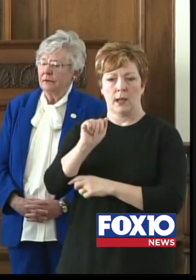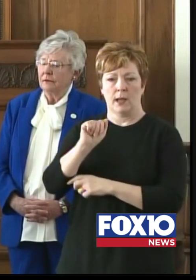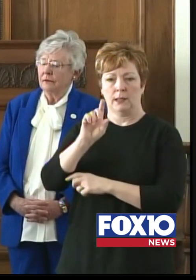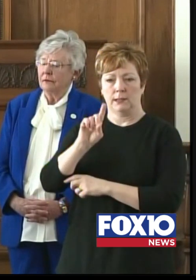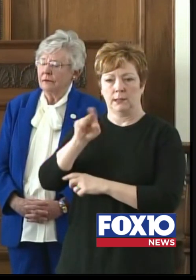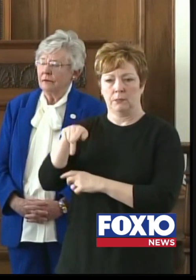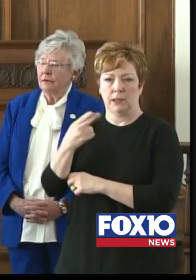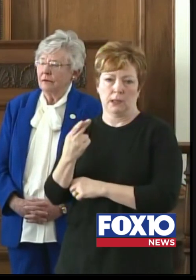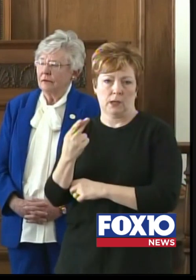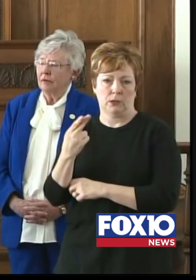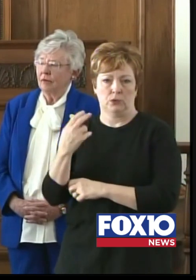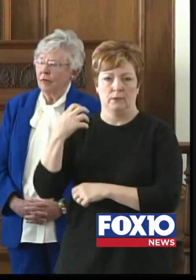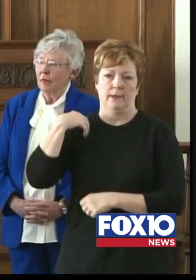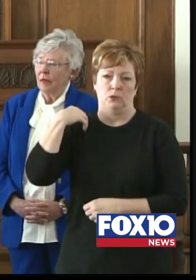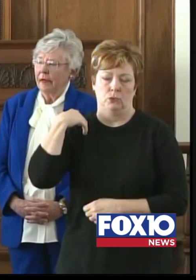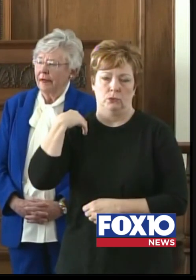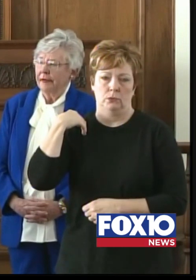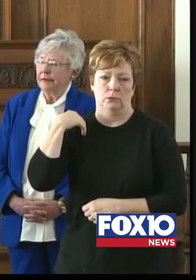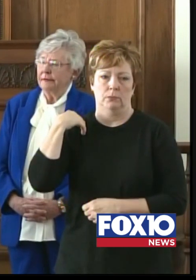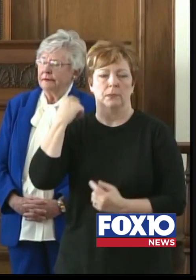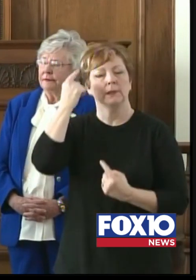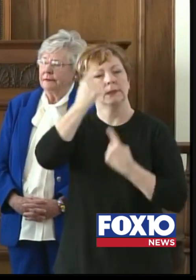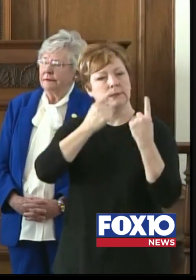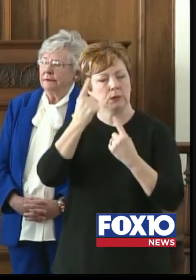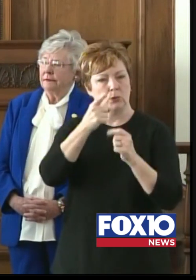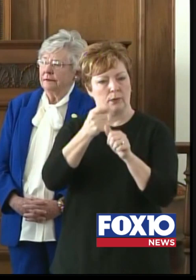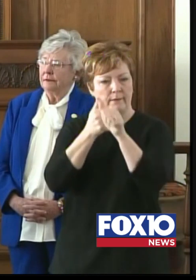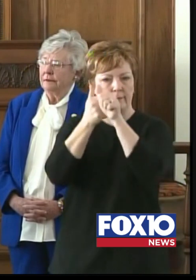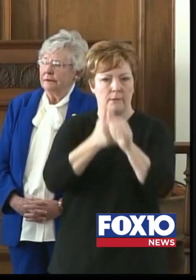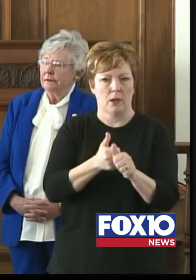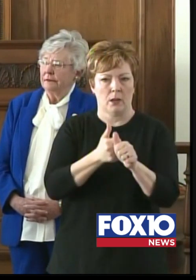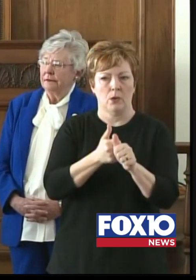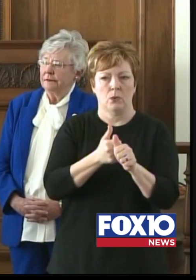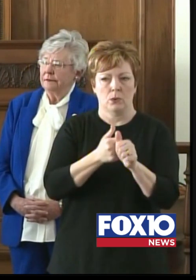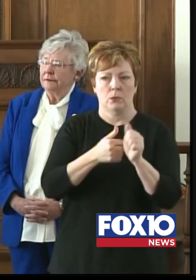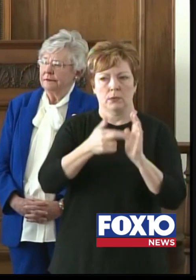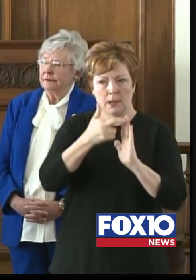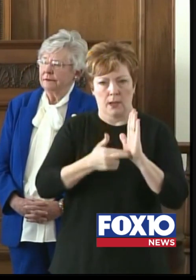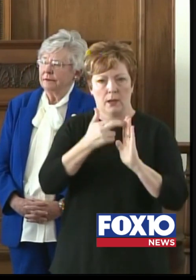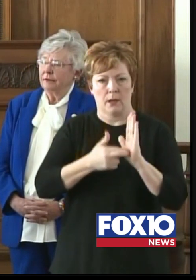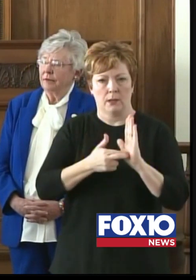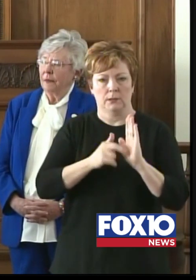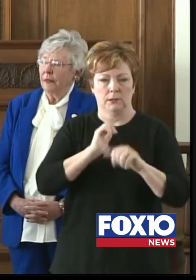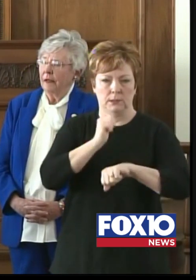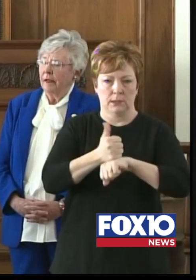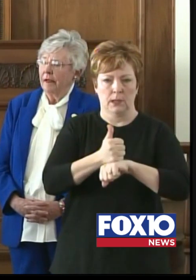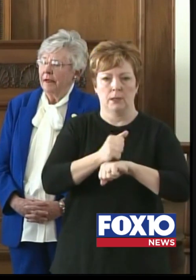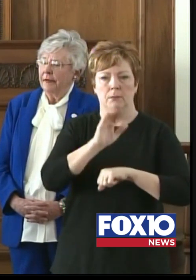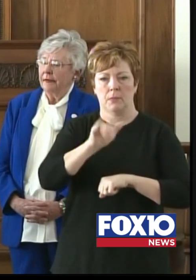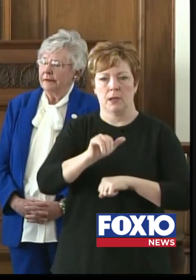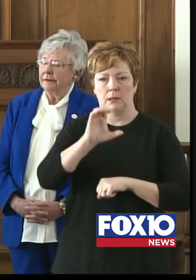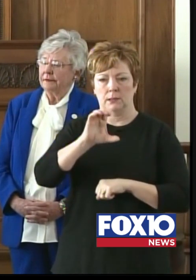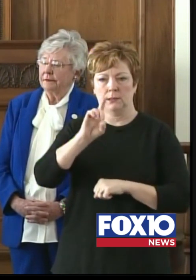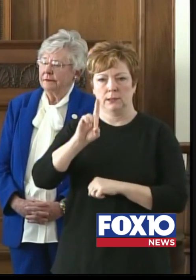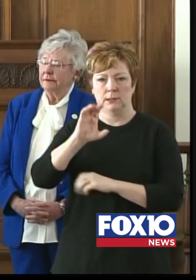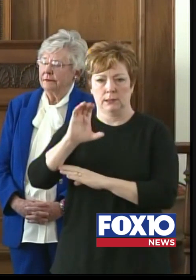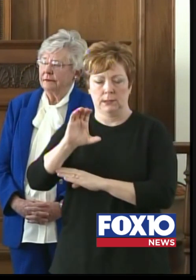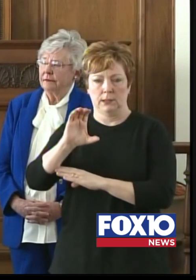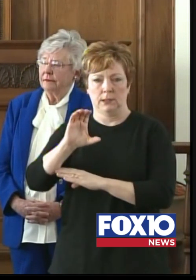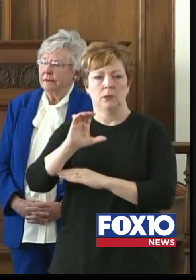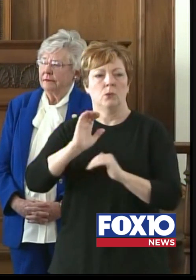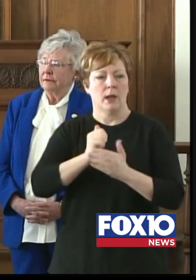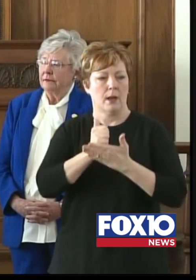following the guidelines that are a helpful game plan designed to assist your congregation prepare for a